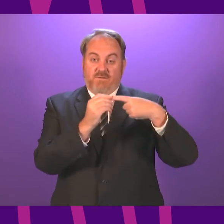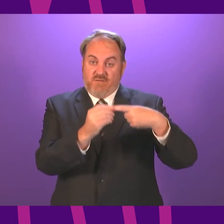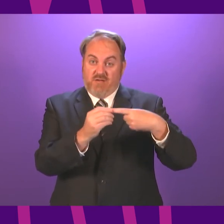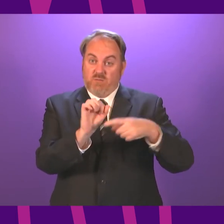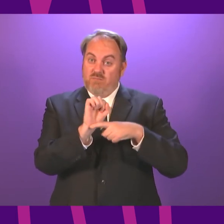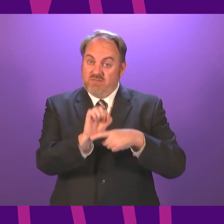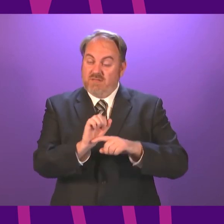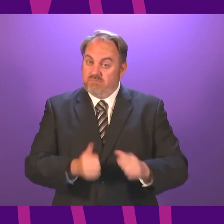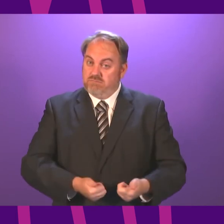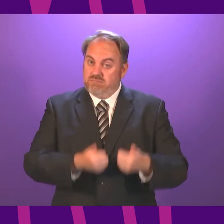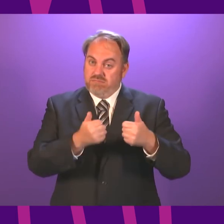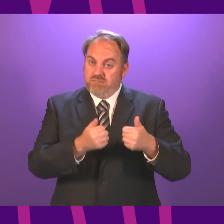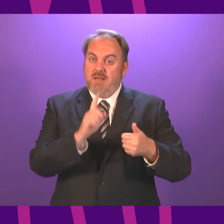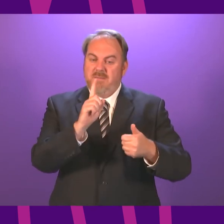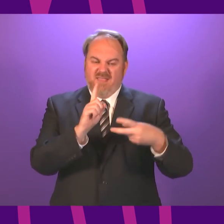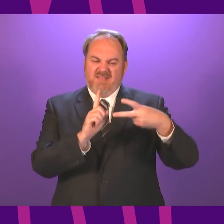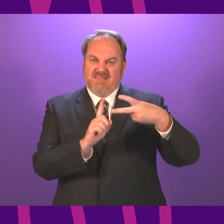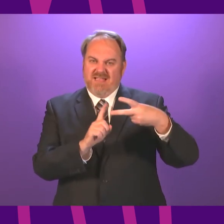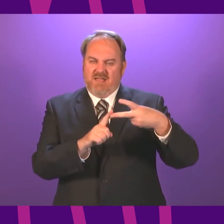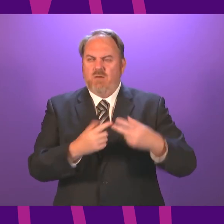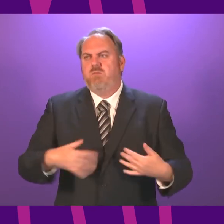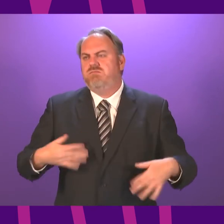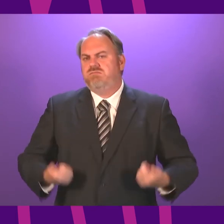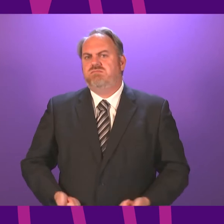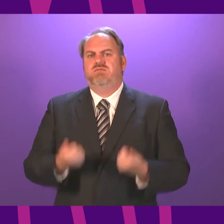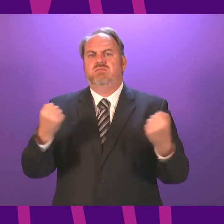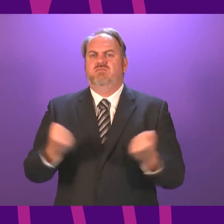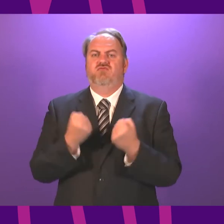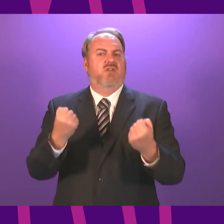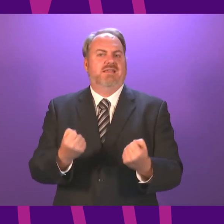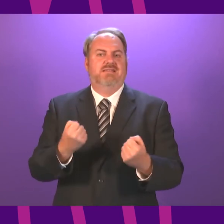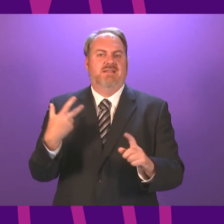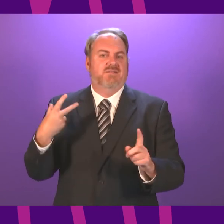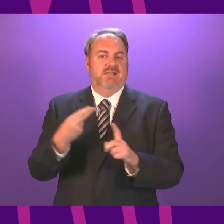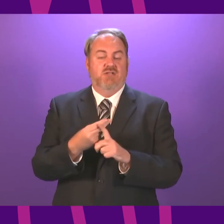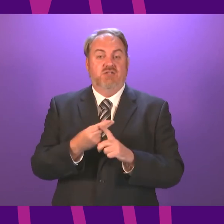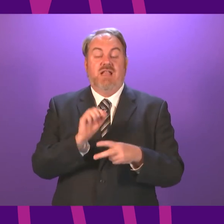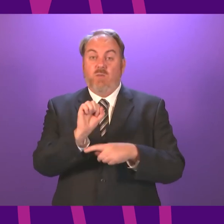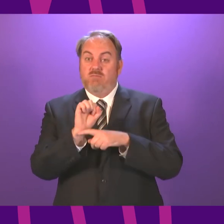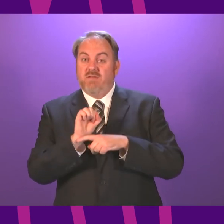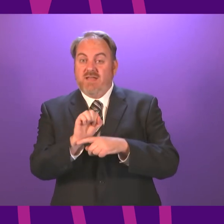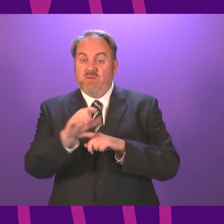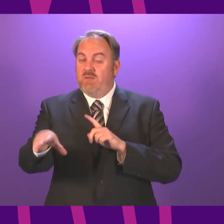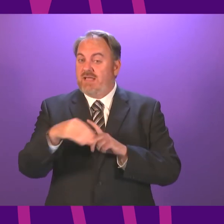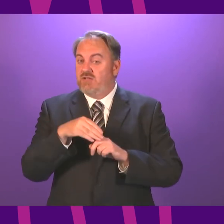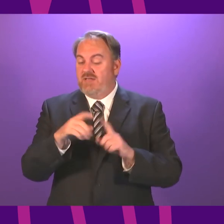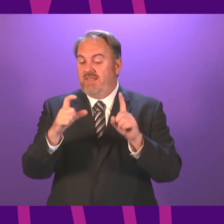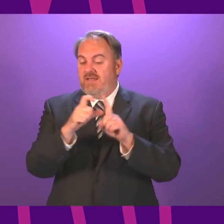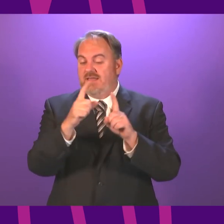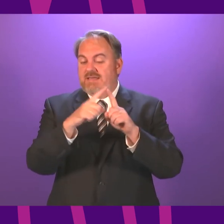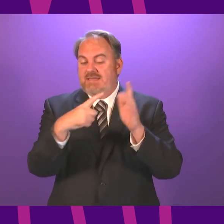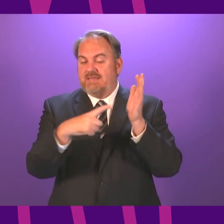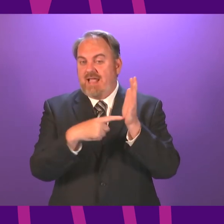second dose that gives significant protection, and that includes protection against the Delta variant. So please turn up